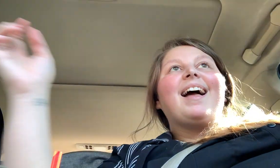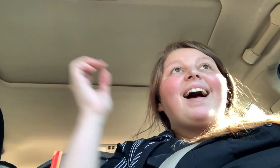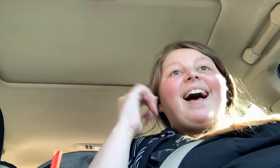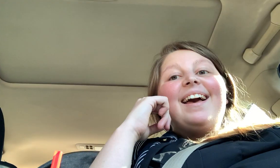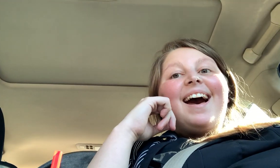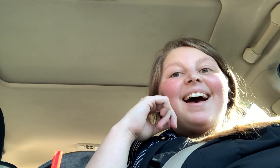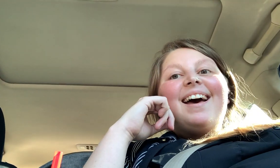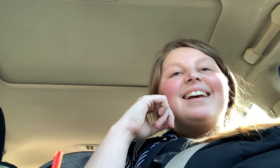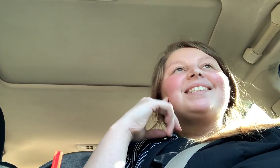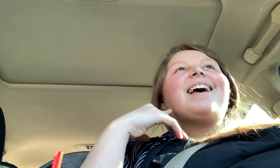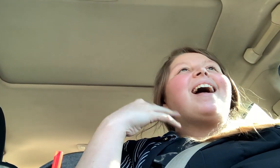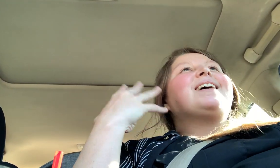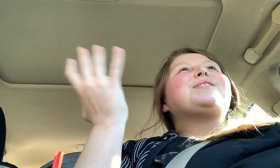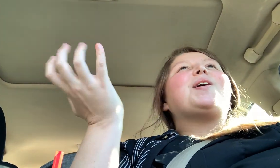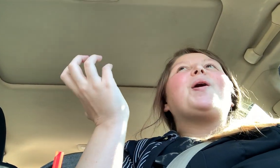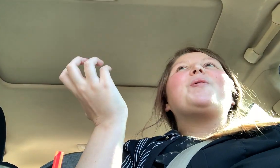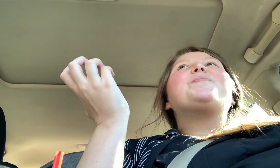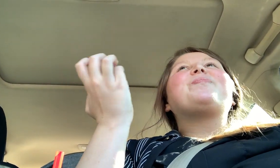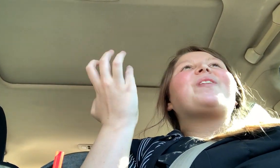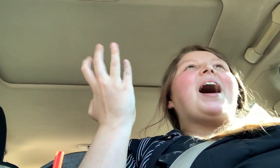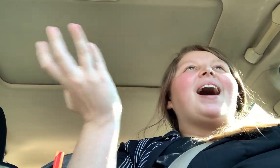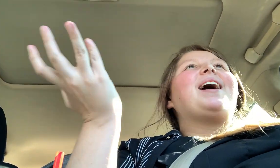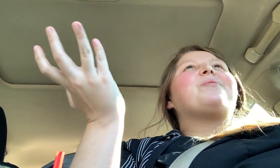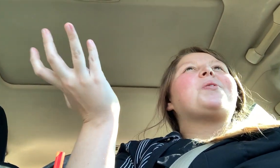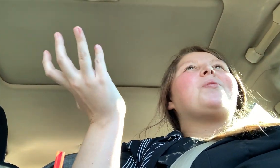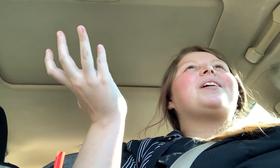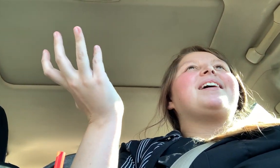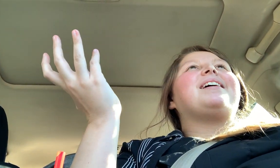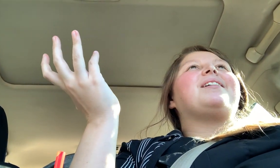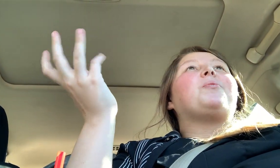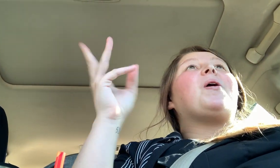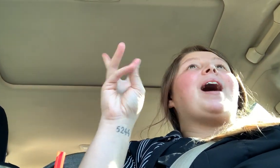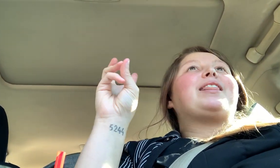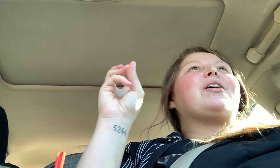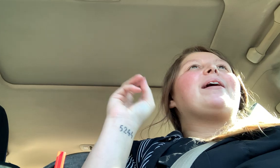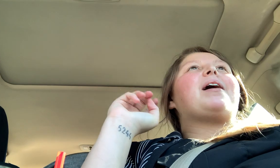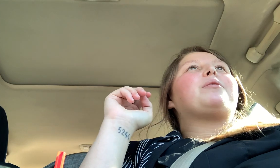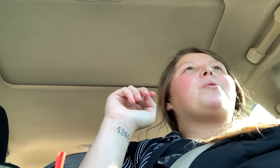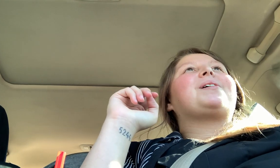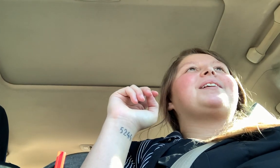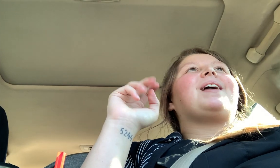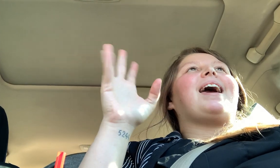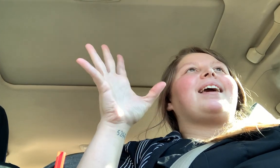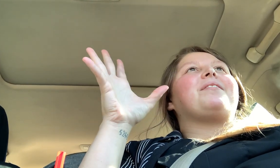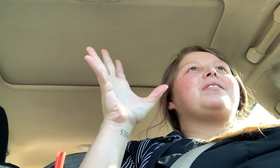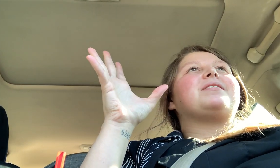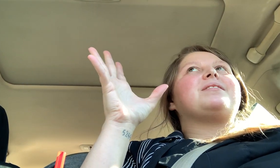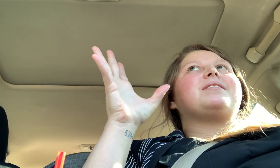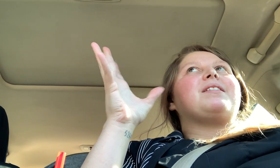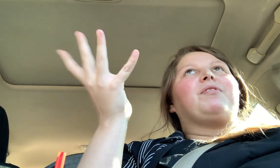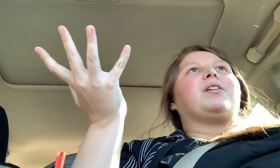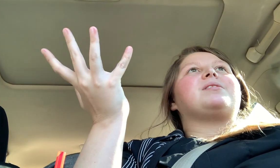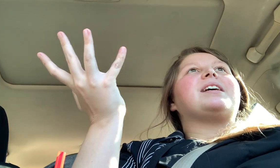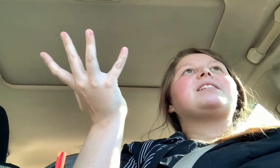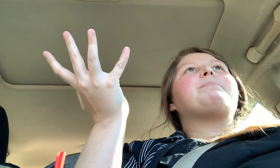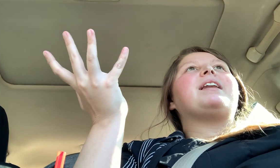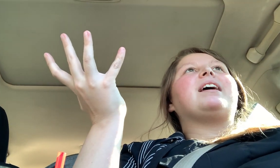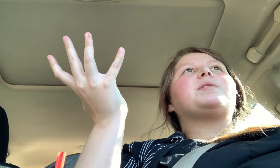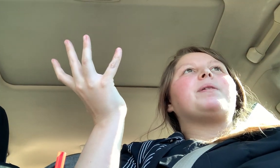Hi guys! So, I had recorded, well I thought I recorded like for six minutes, but